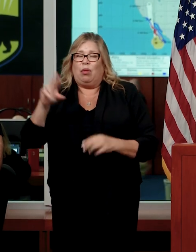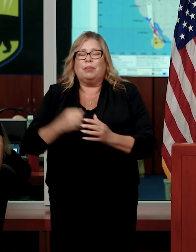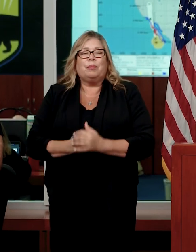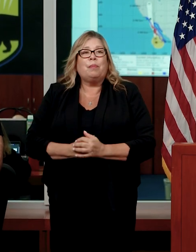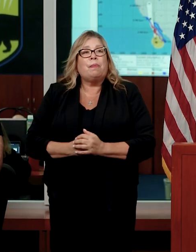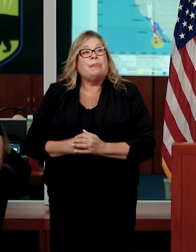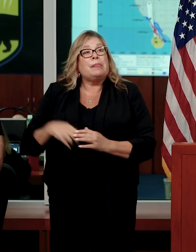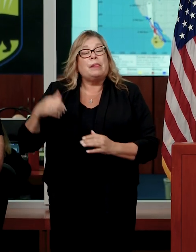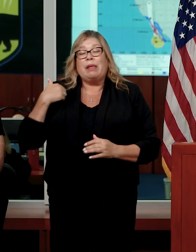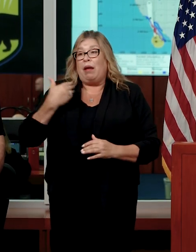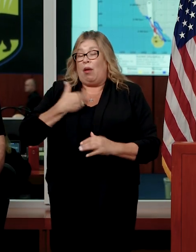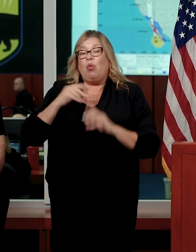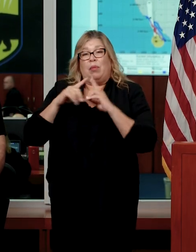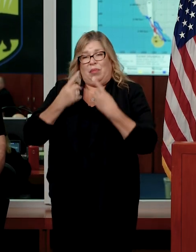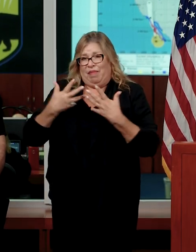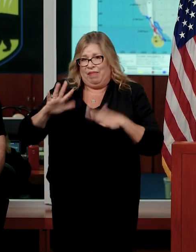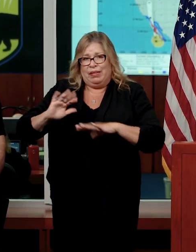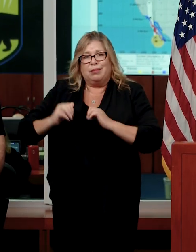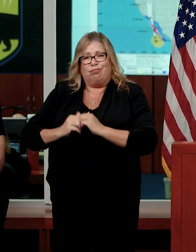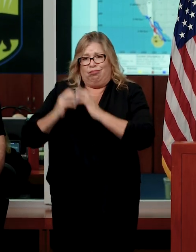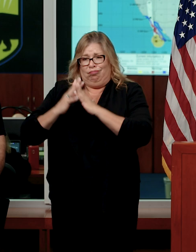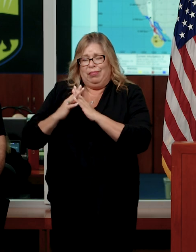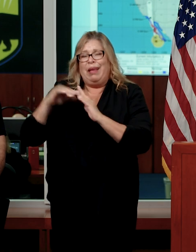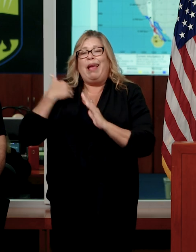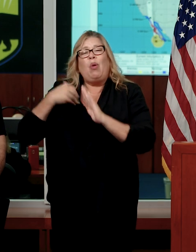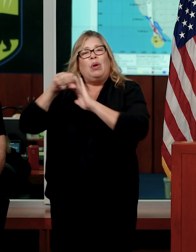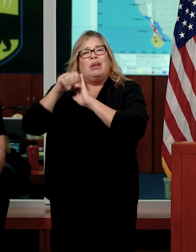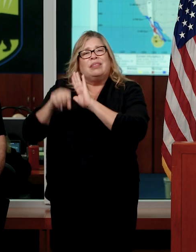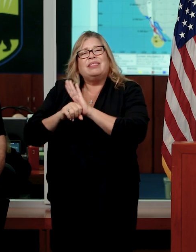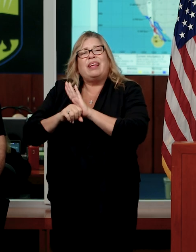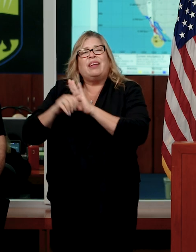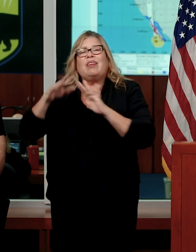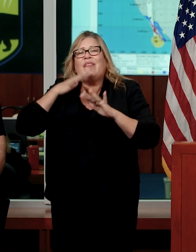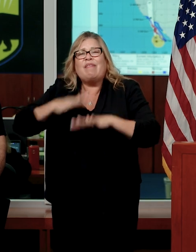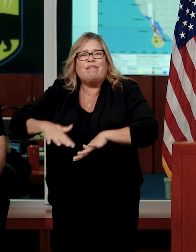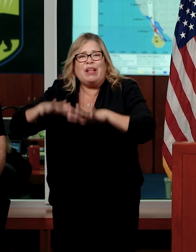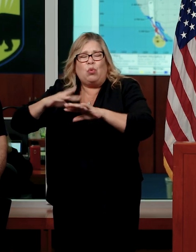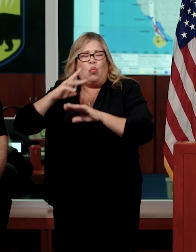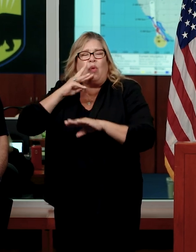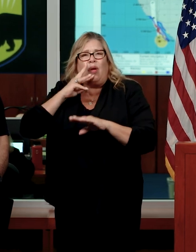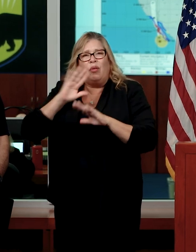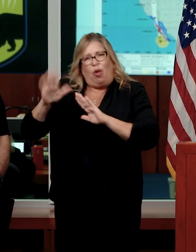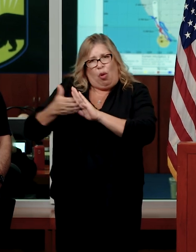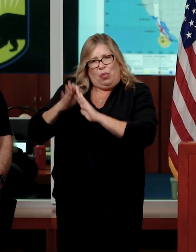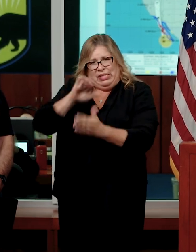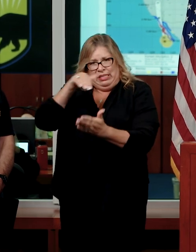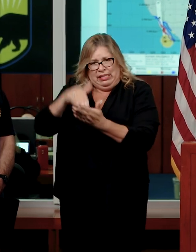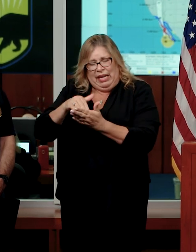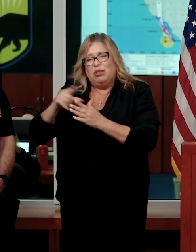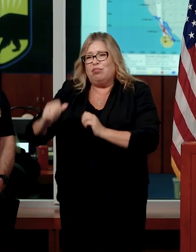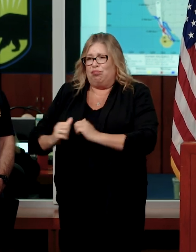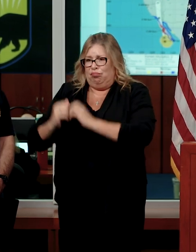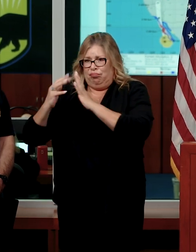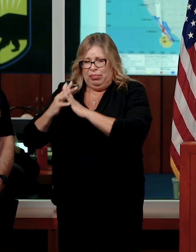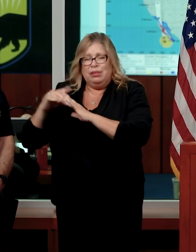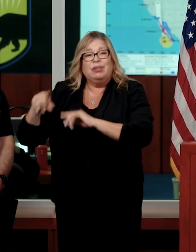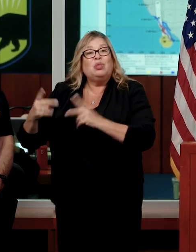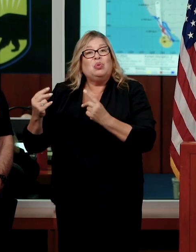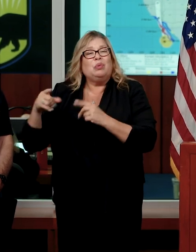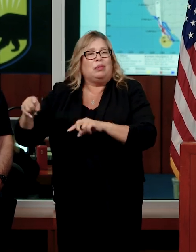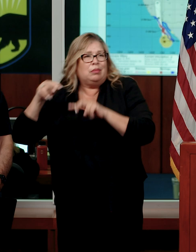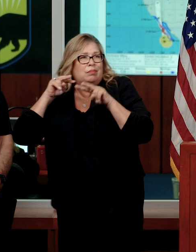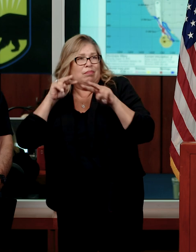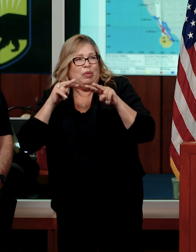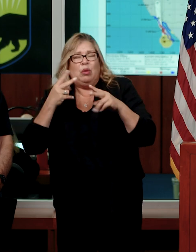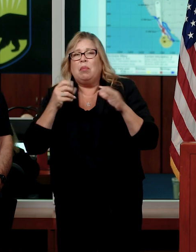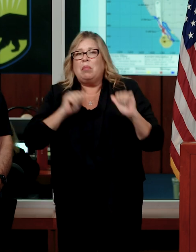our State and Federal Flood Operations Center, and that's where we are monitoring the potential effects of Hurricane